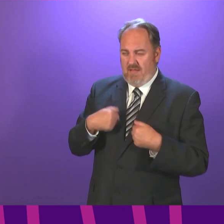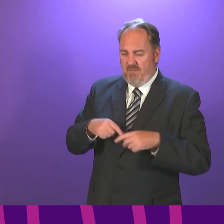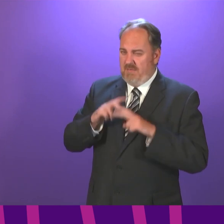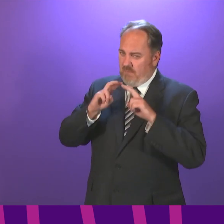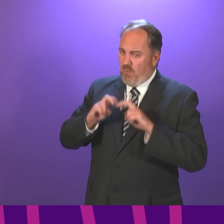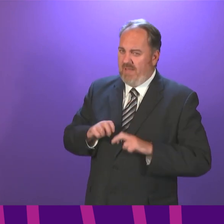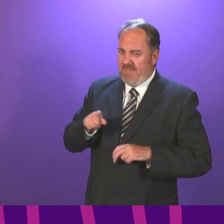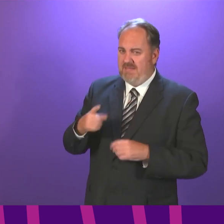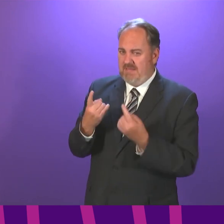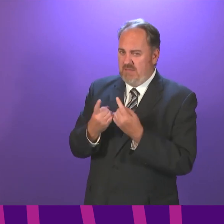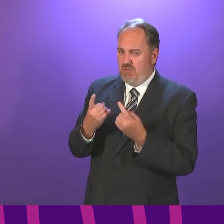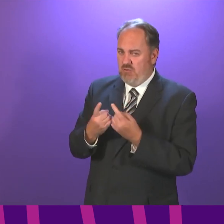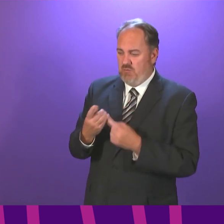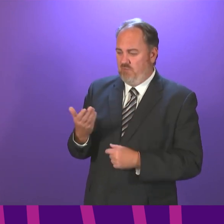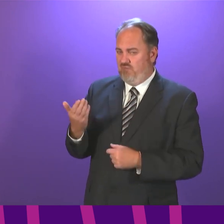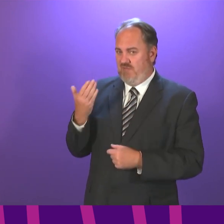the last few days.